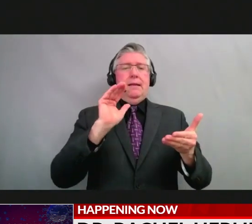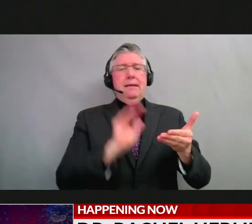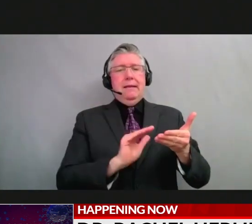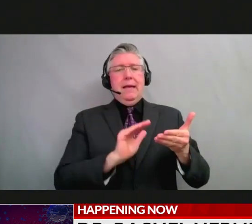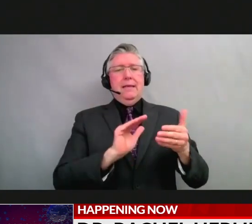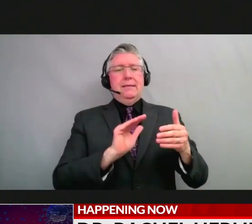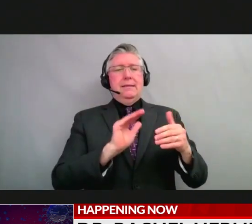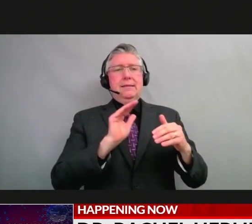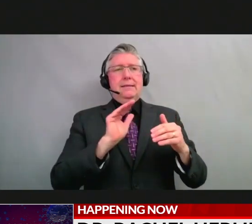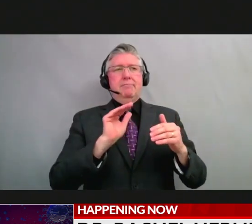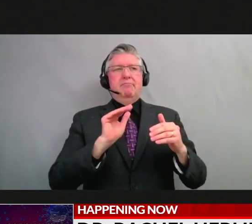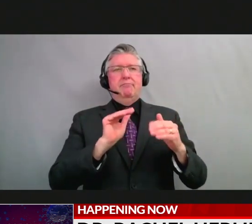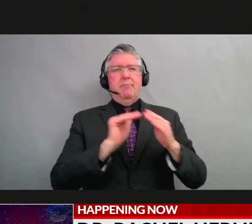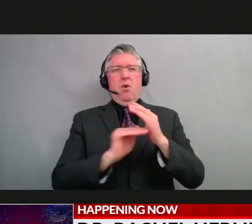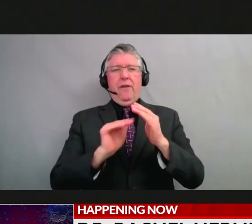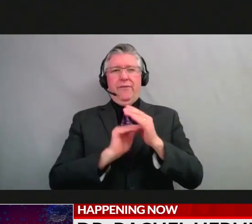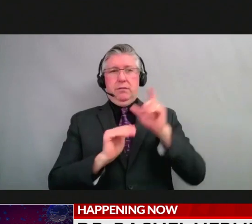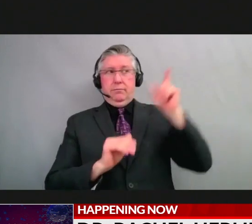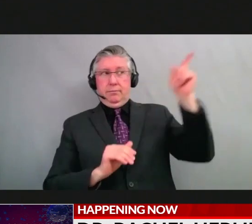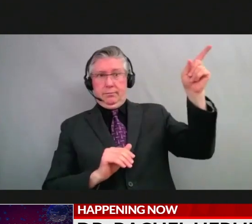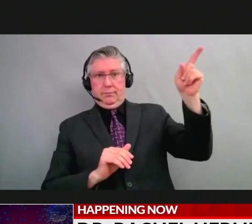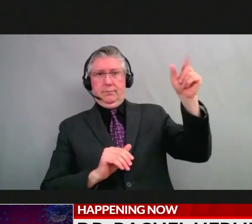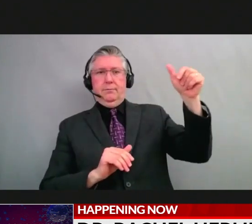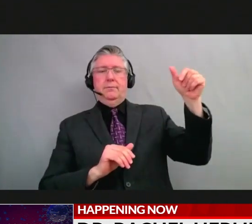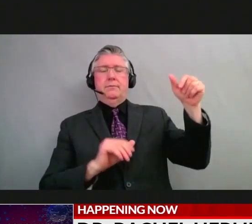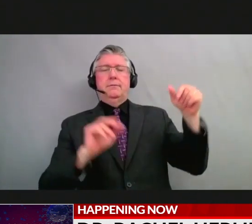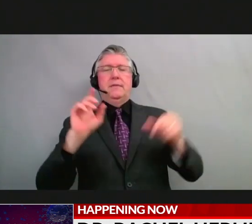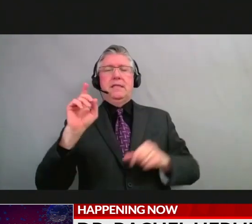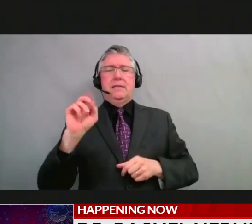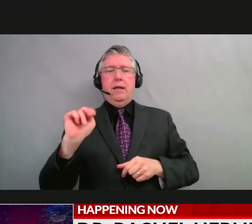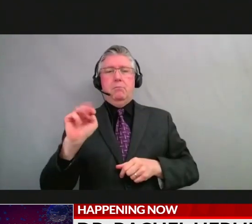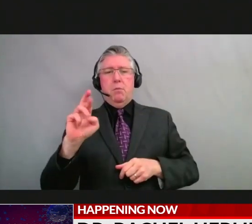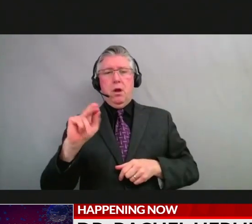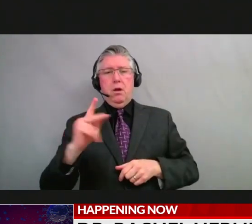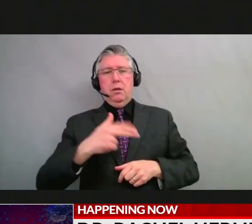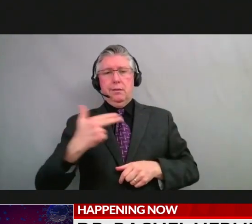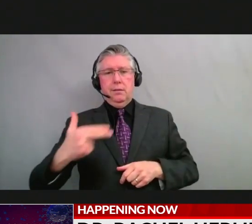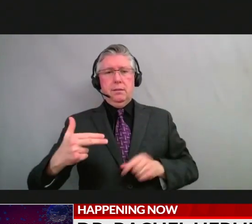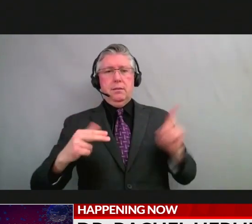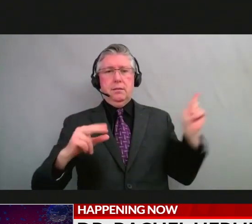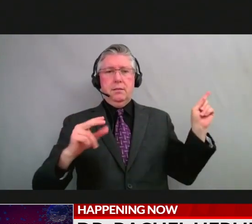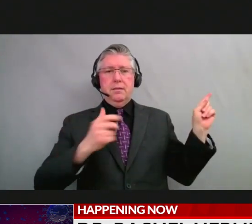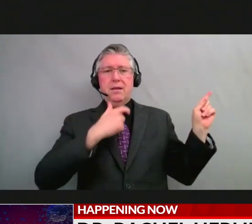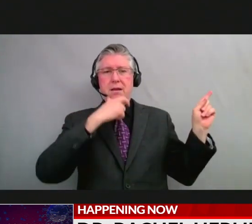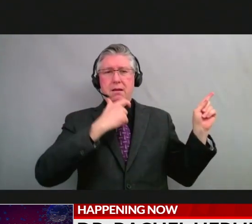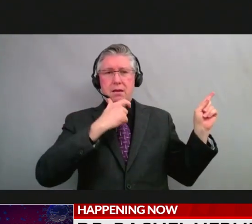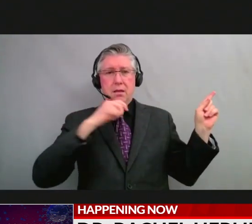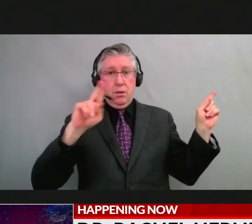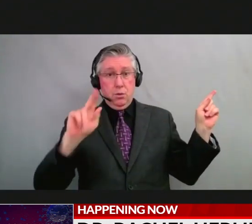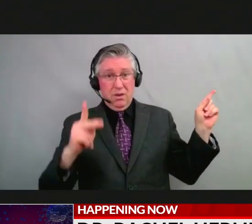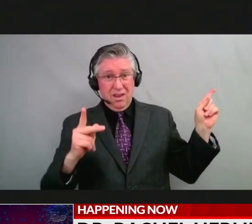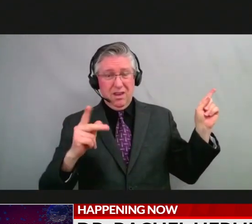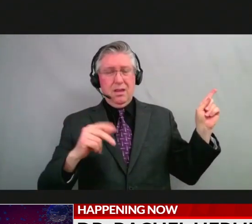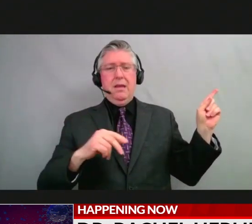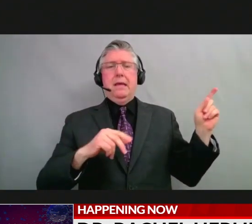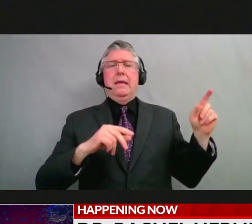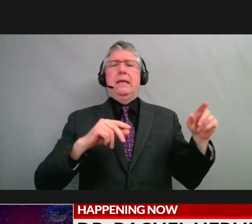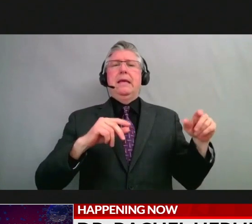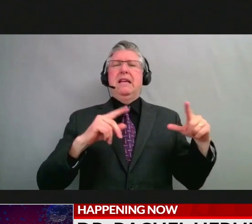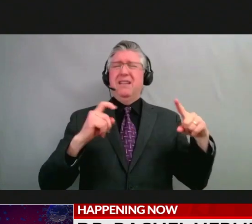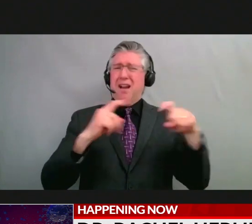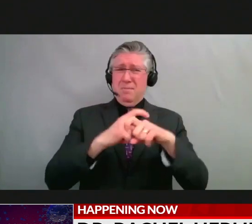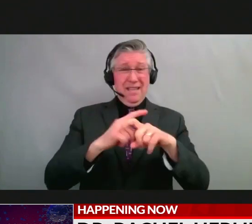that could be a reason we're not seeing as much VA2 here. So a lot of complexity in this. But at this point, it doesn't look like